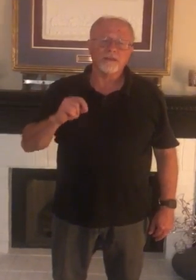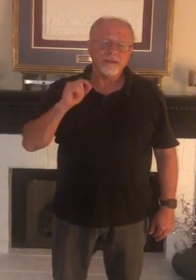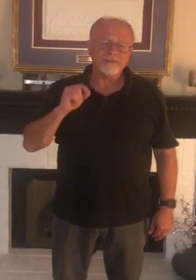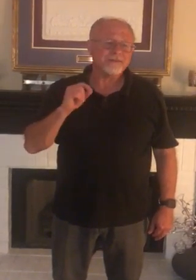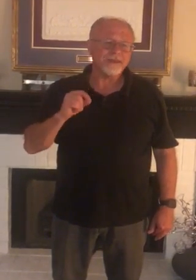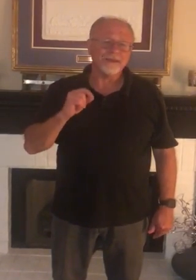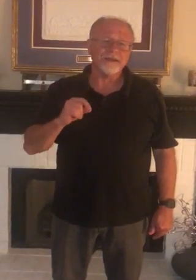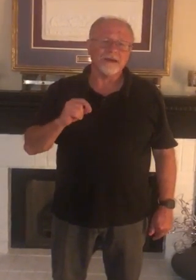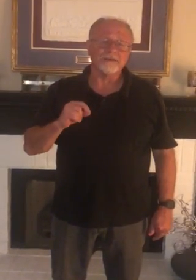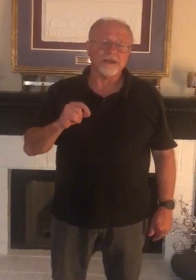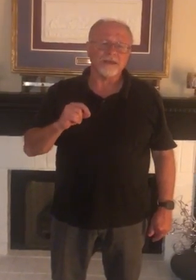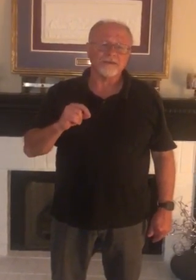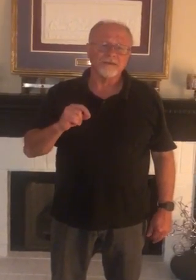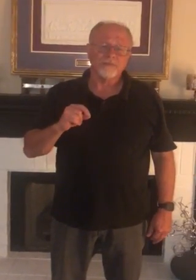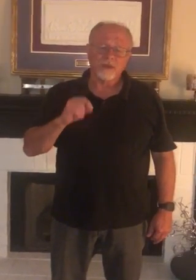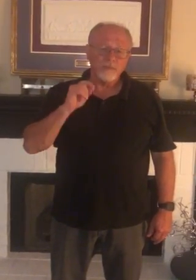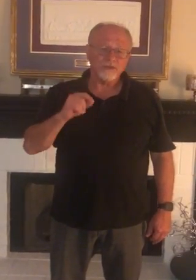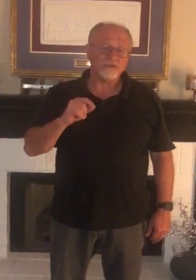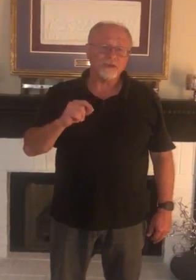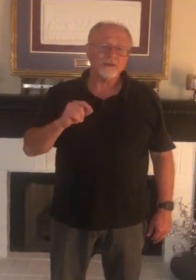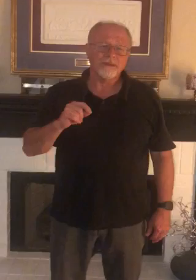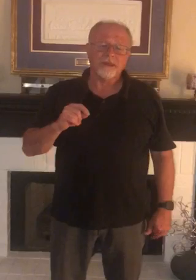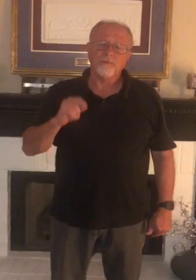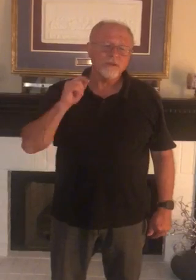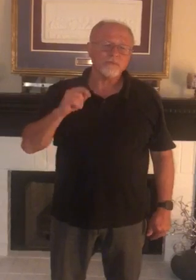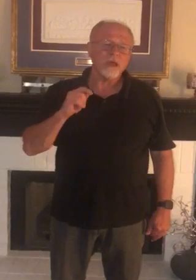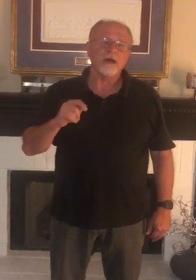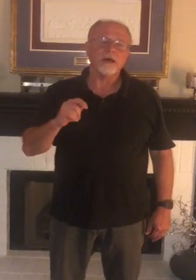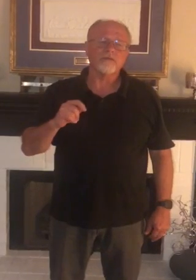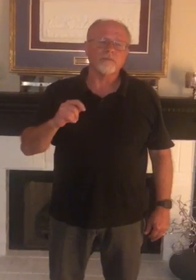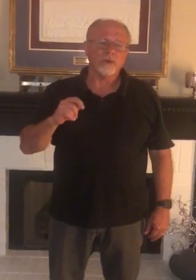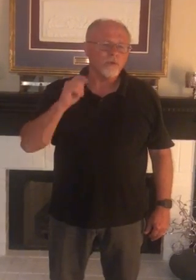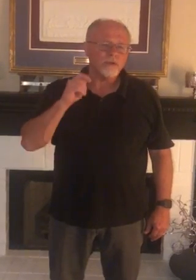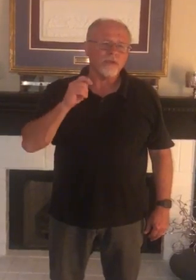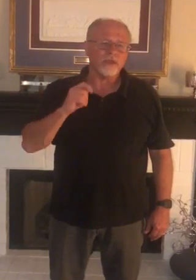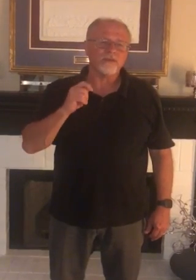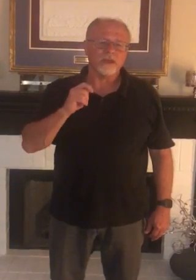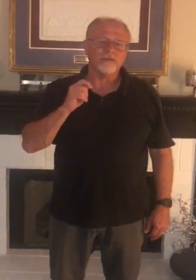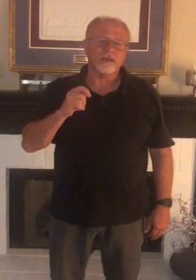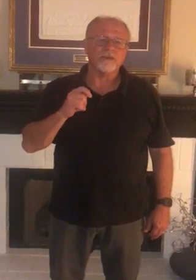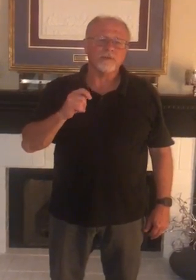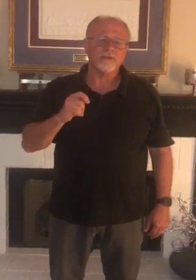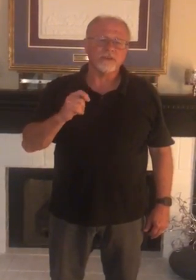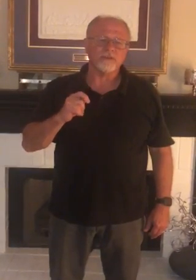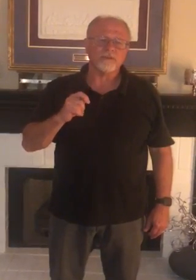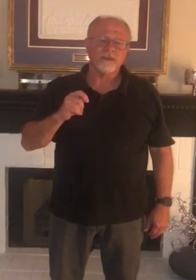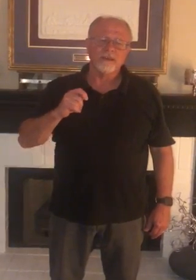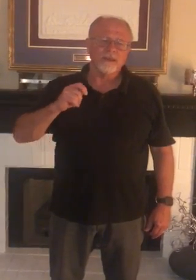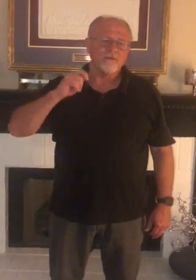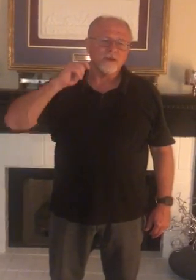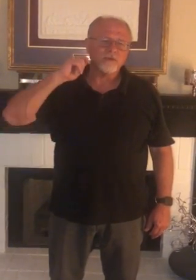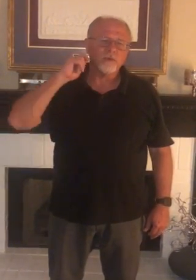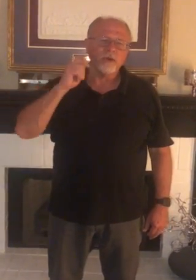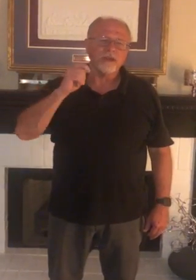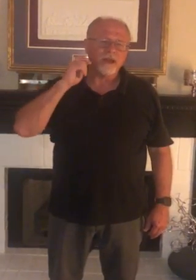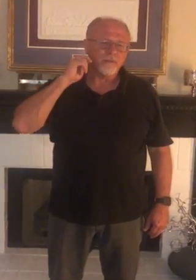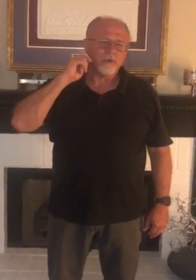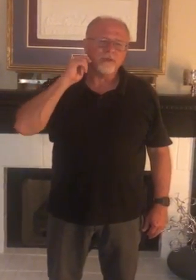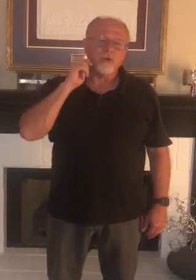let's stay in contact. I miss you. I miss my hugs. But one of the things I can tell you is this. If there's a way, I pray the